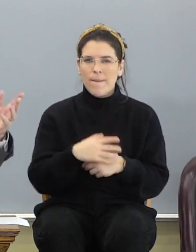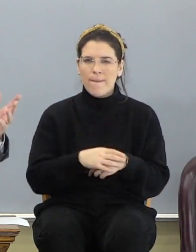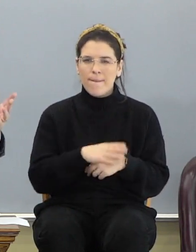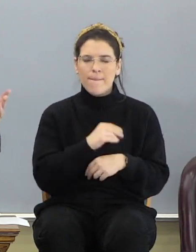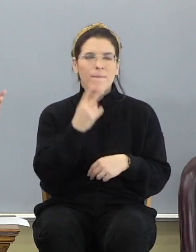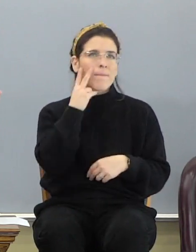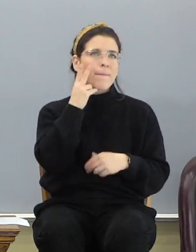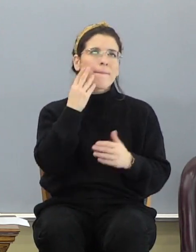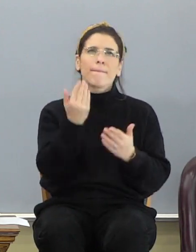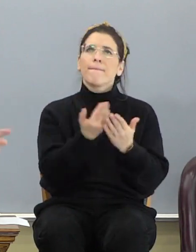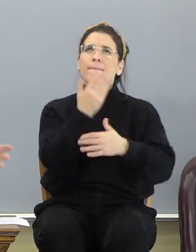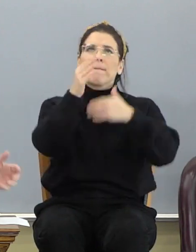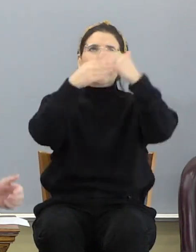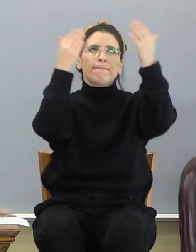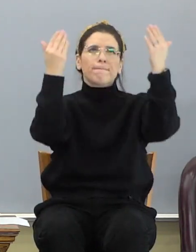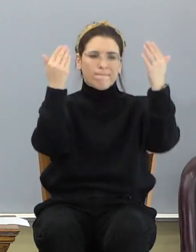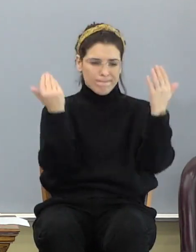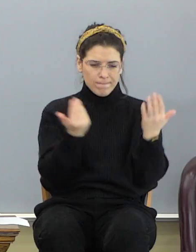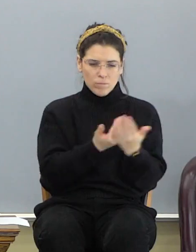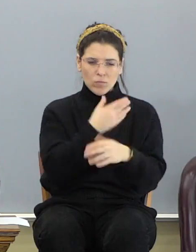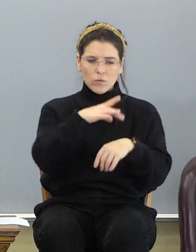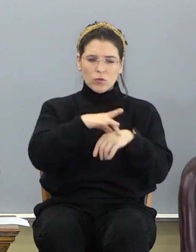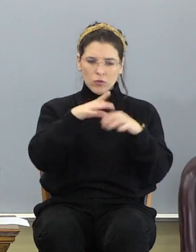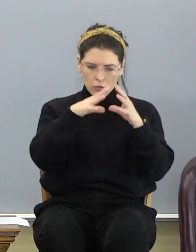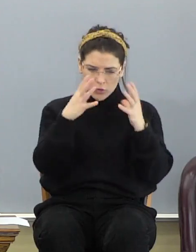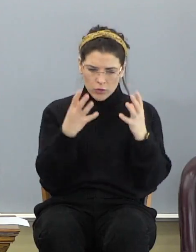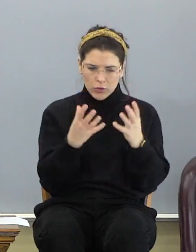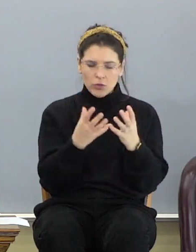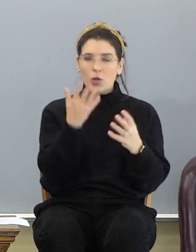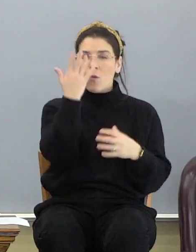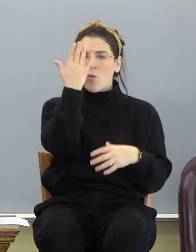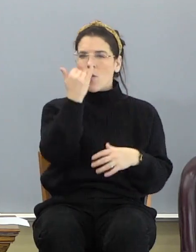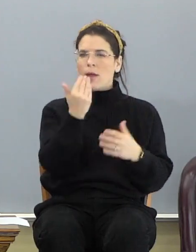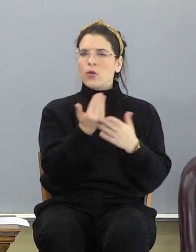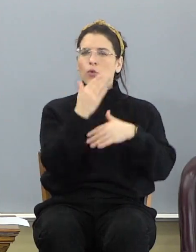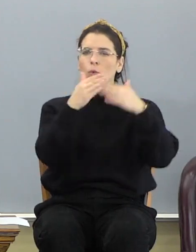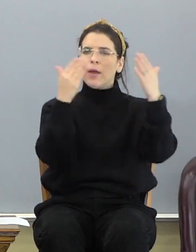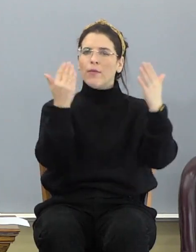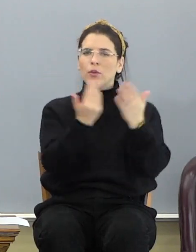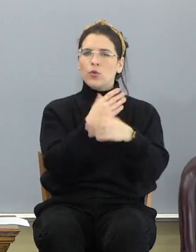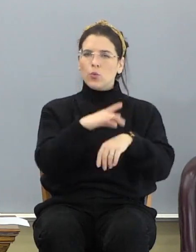And I saw the new heaven and the new earth. Now, why in the world is there a new heaven and new earth?